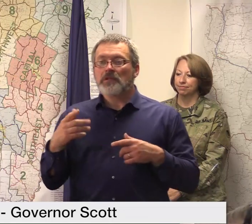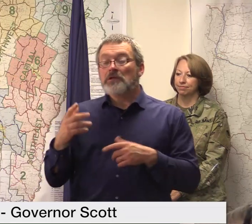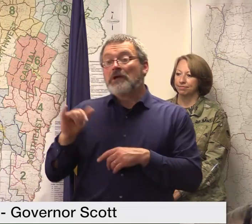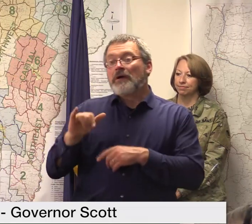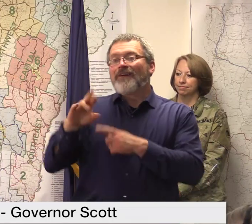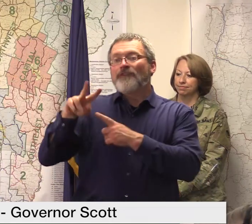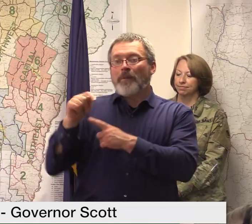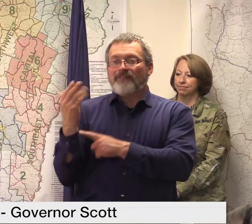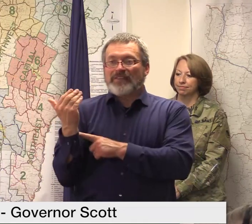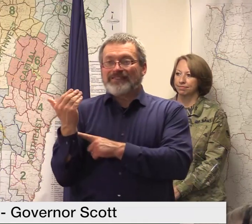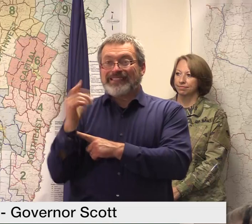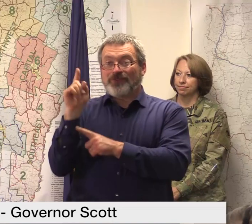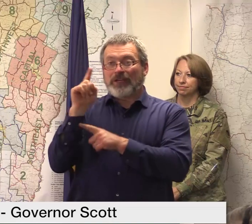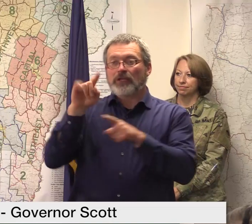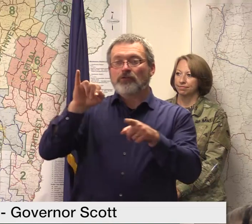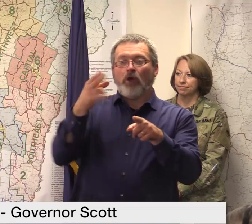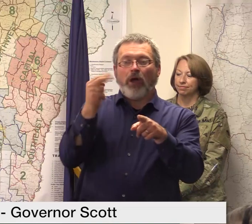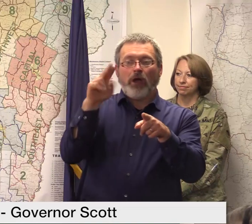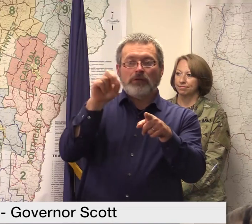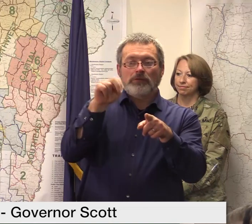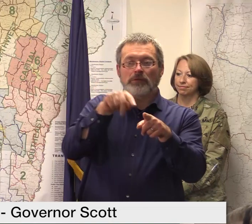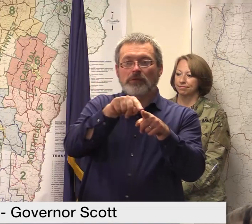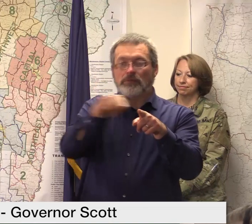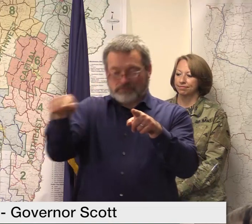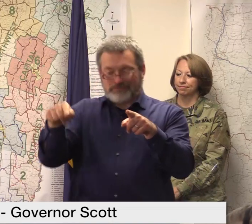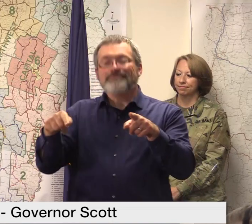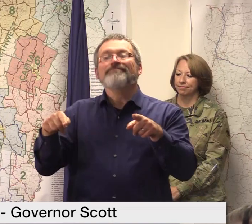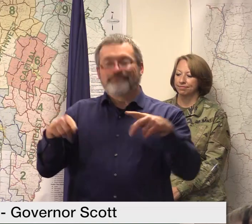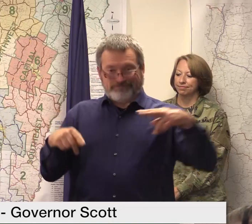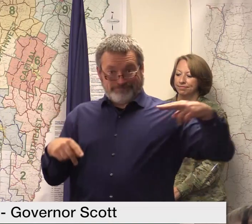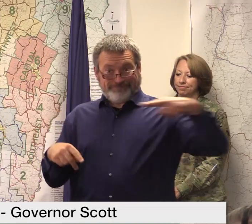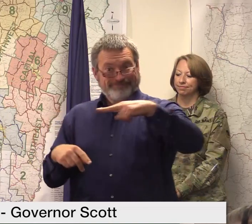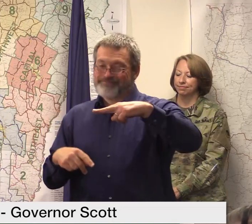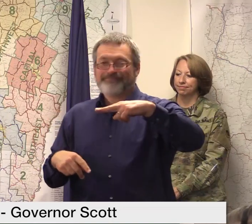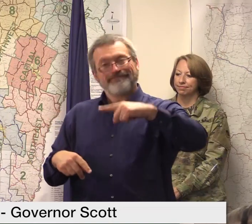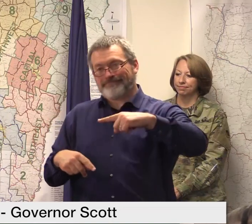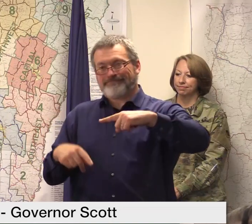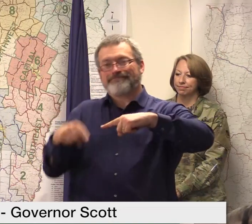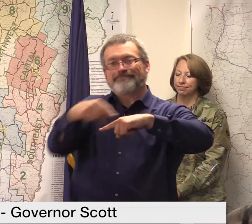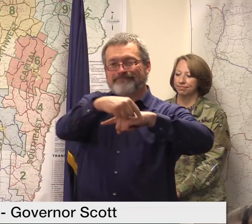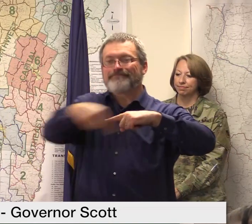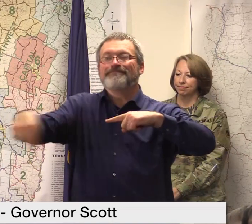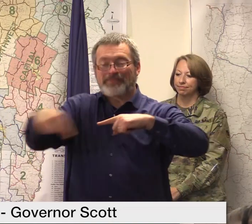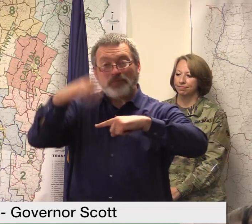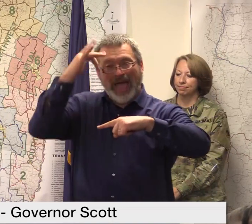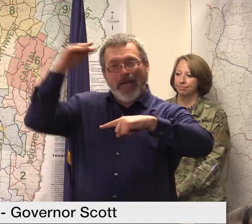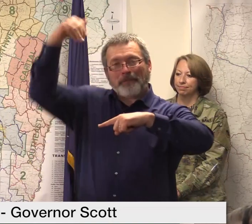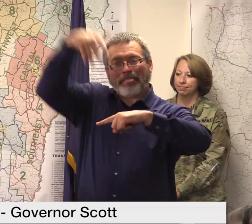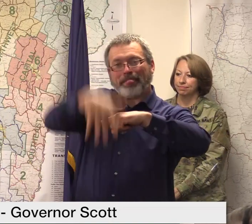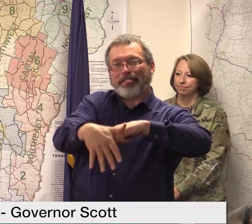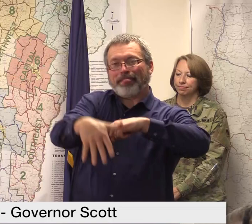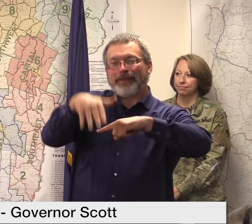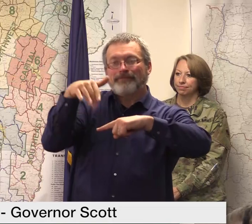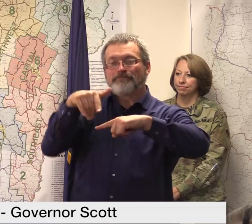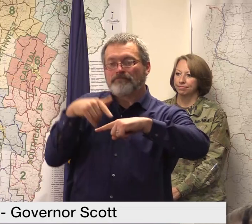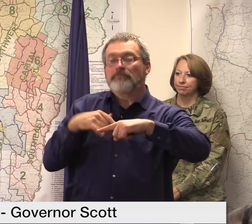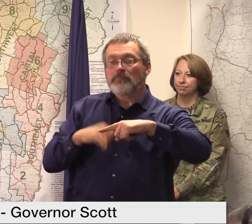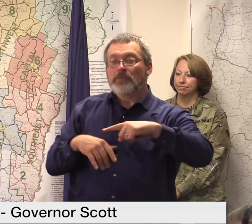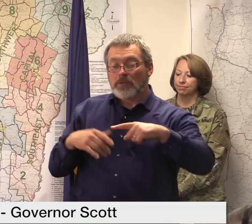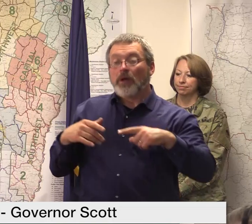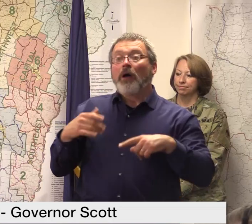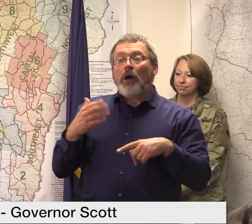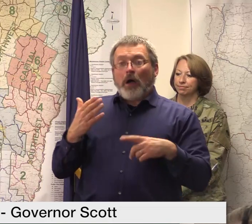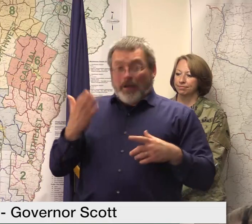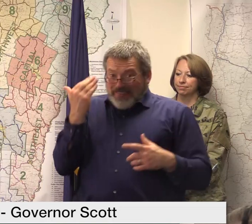due to a landslide vermont 15 is open but at that place in johnson it is restricted to one lane